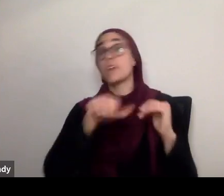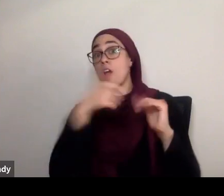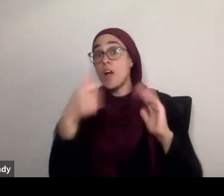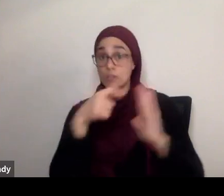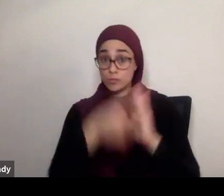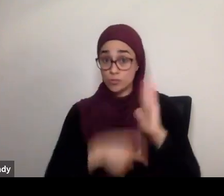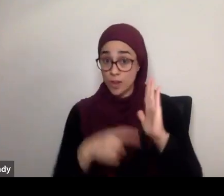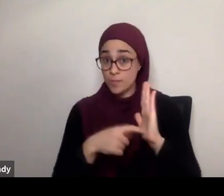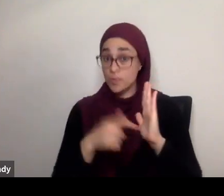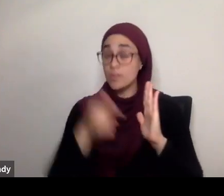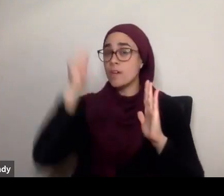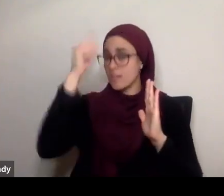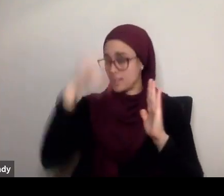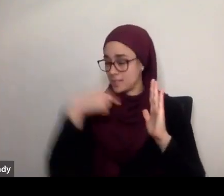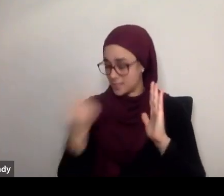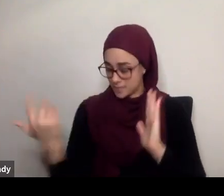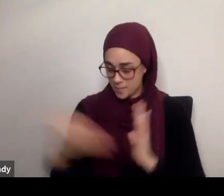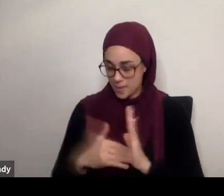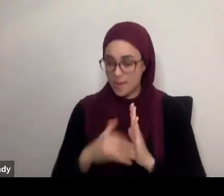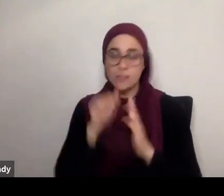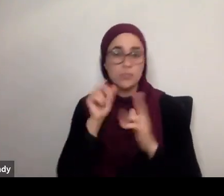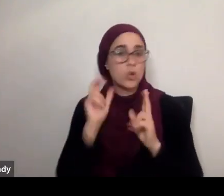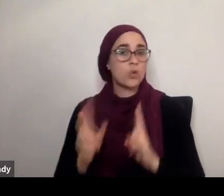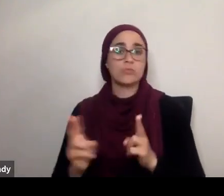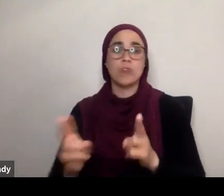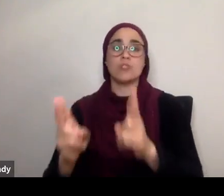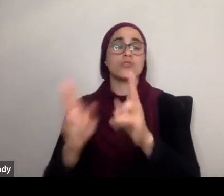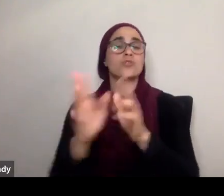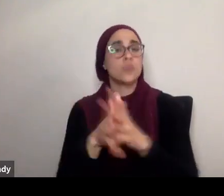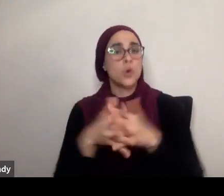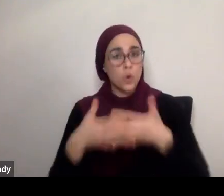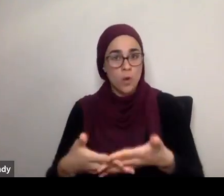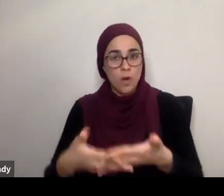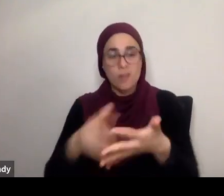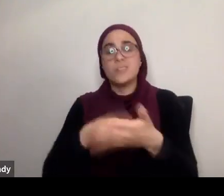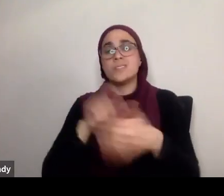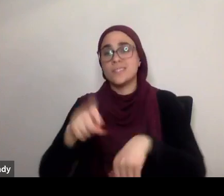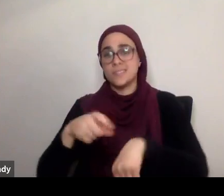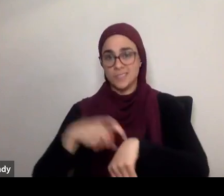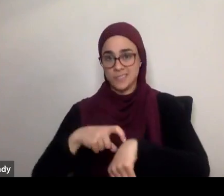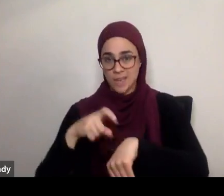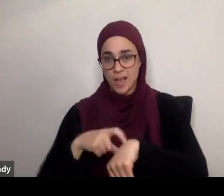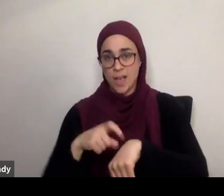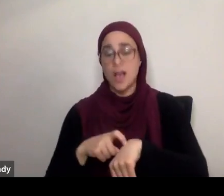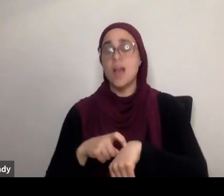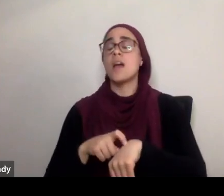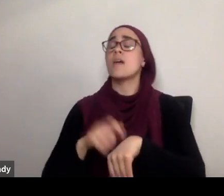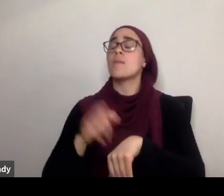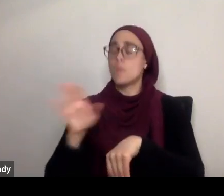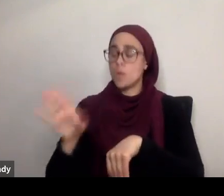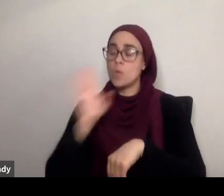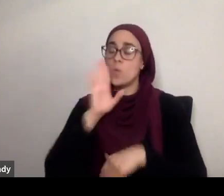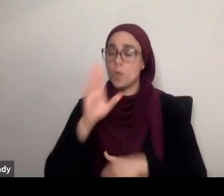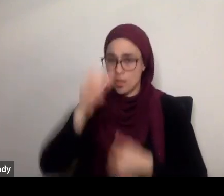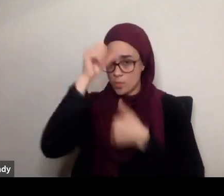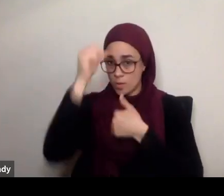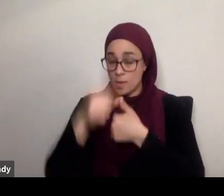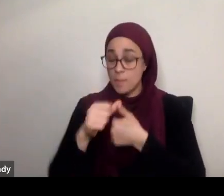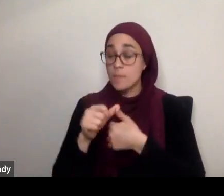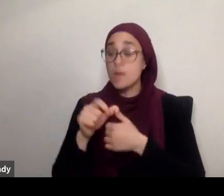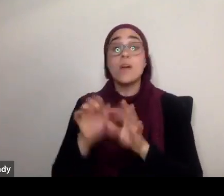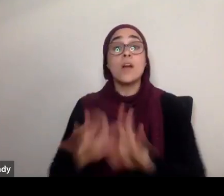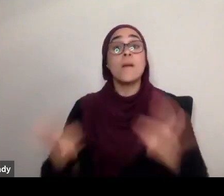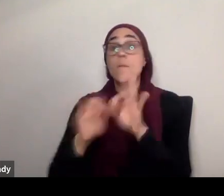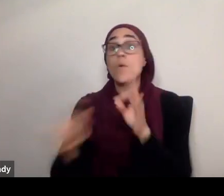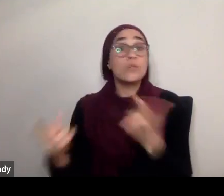do not rush in recitation of the Qur'an. Everything has its time, it will come to you, but make dua to Allah, oh Allah, increase me in knowledge. It